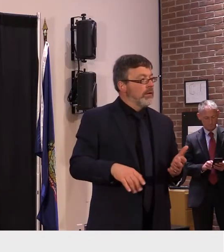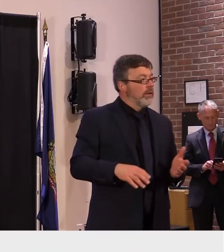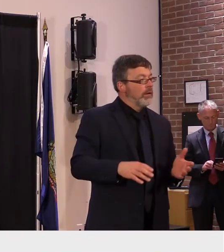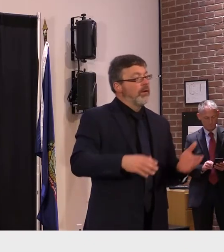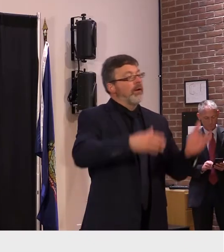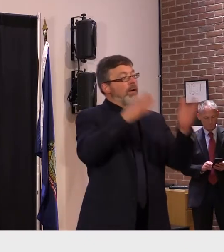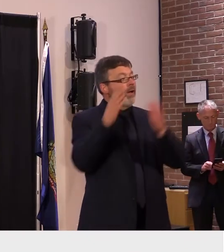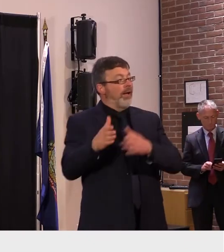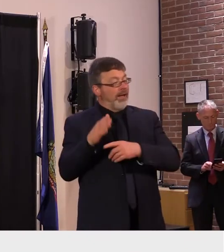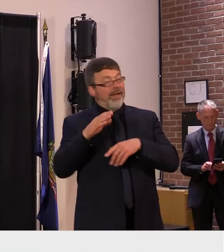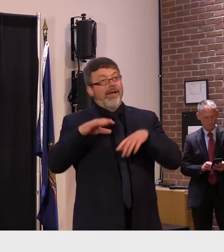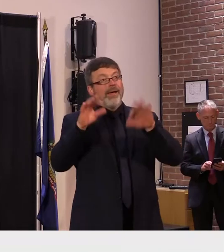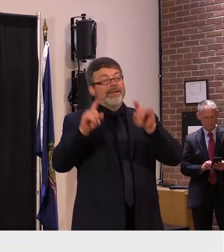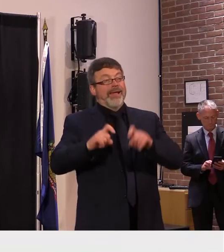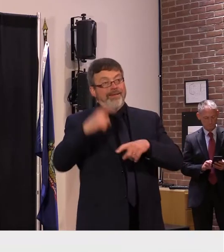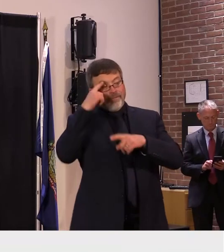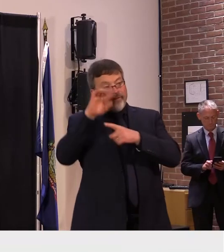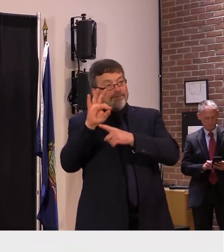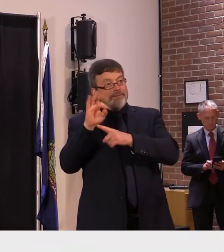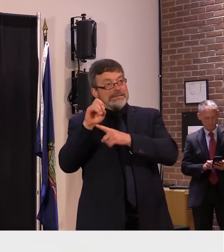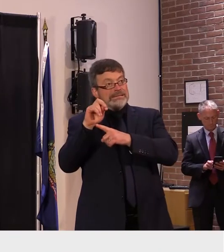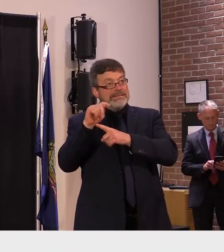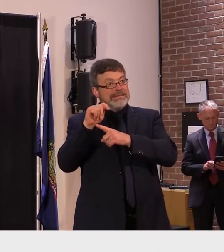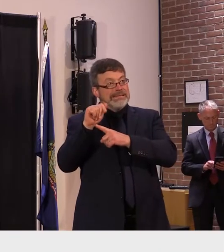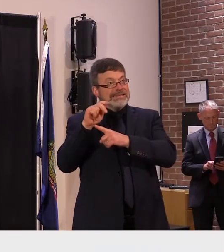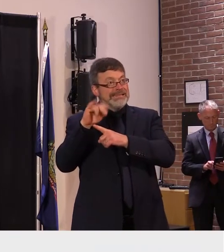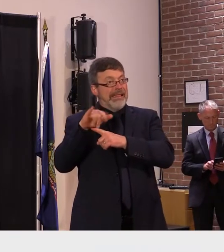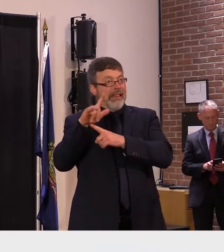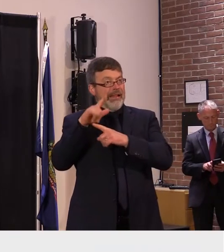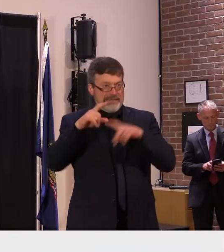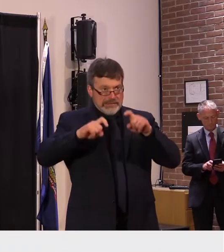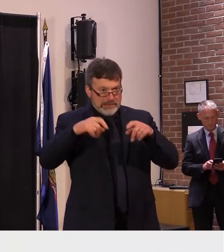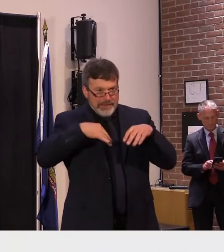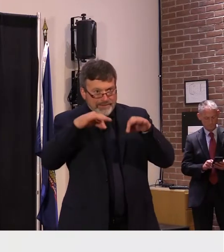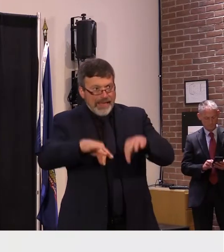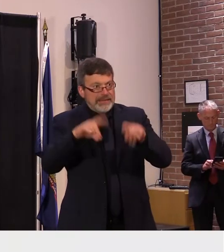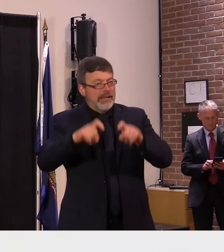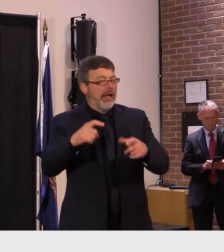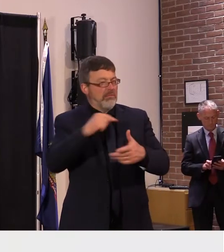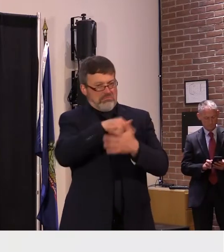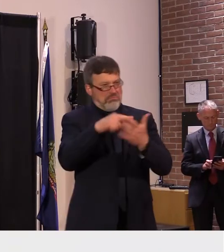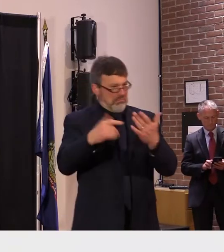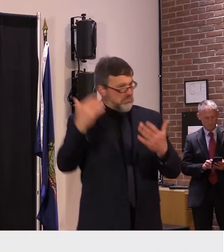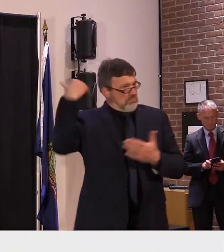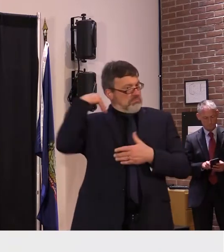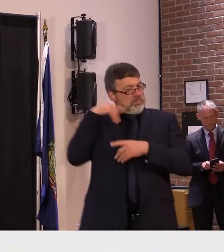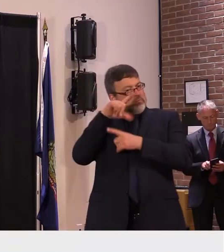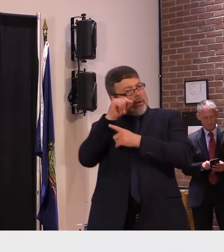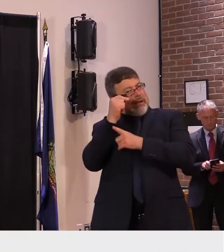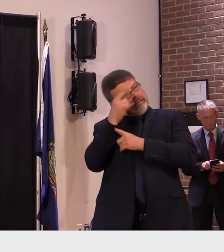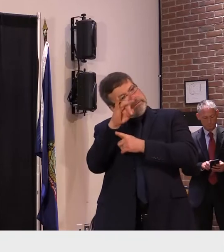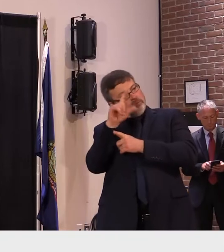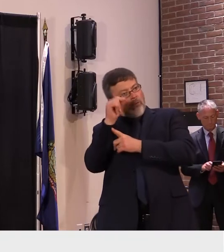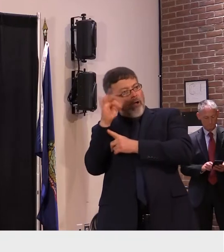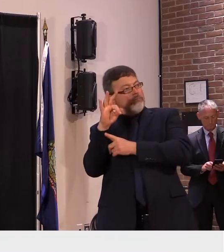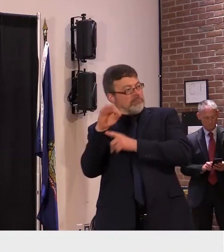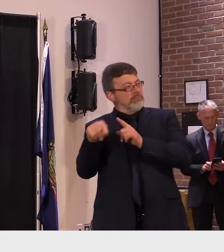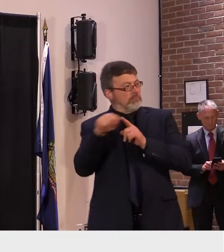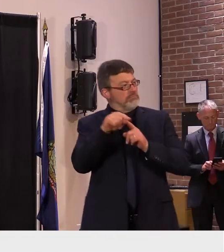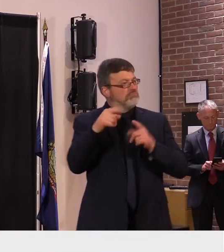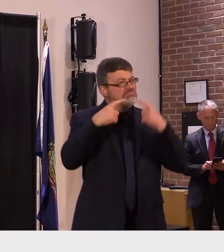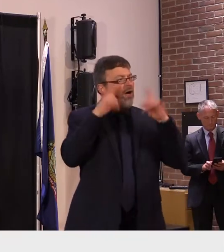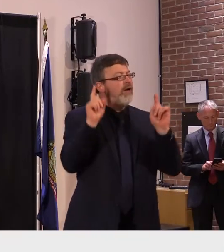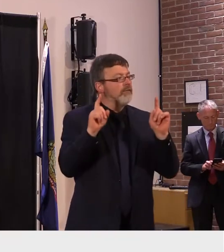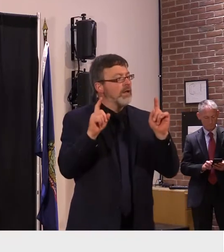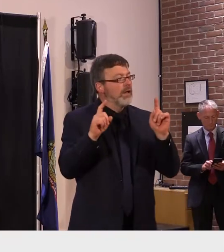harm reduction packs that are available statewide and of course more recent bill that was signed last year